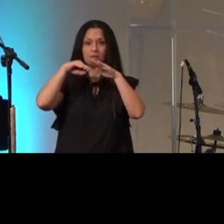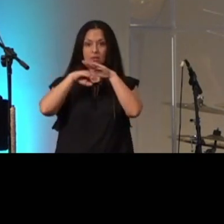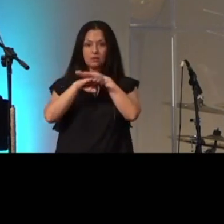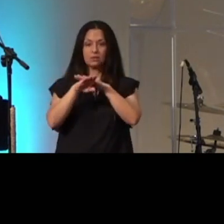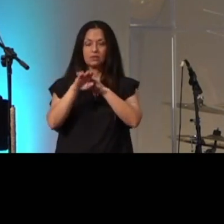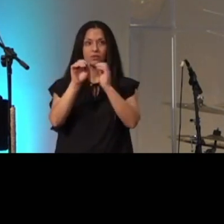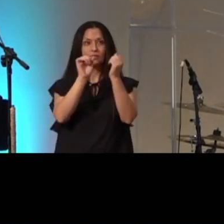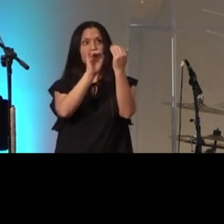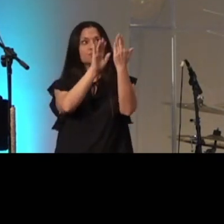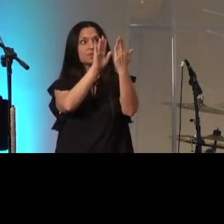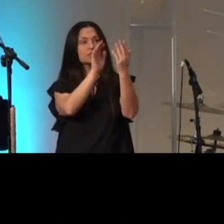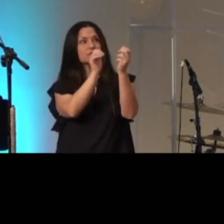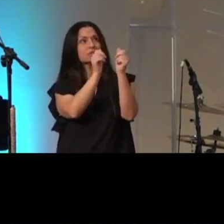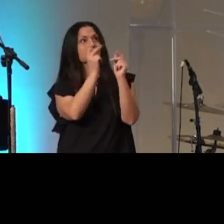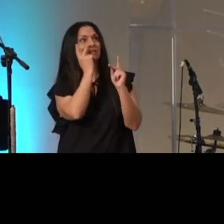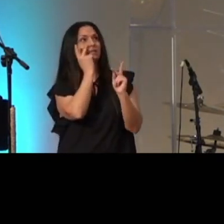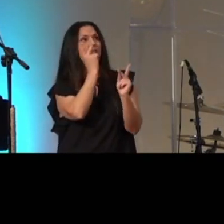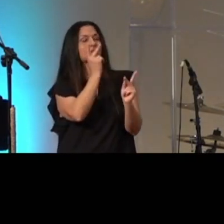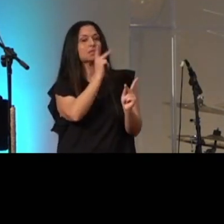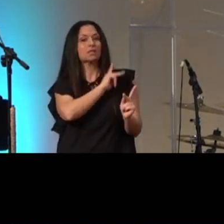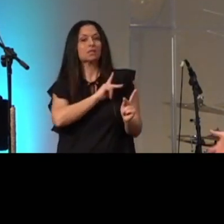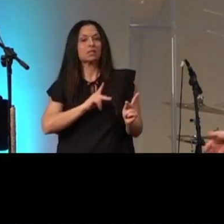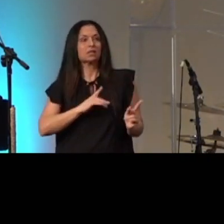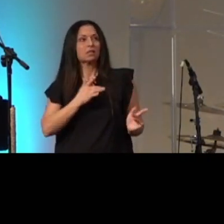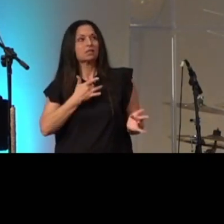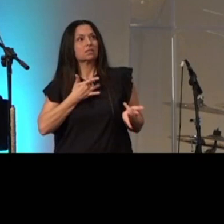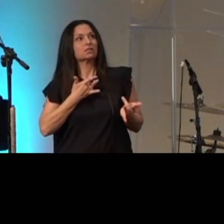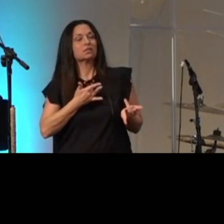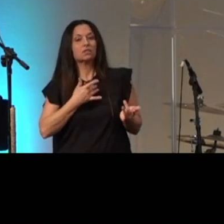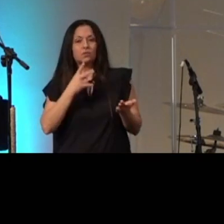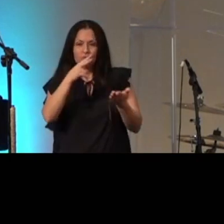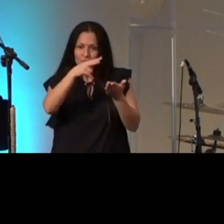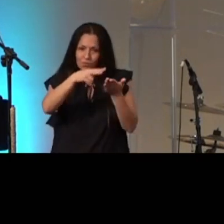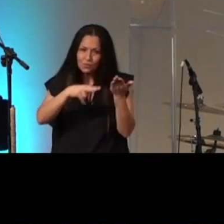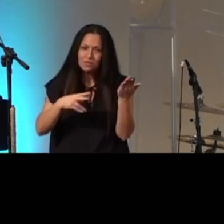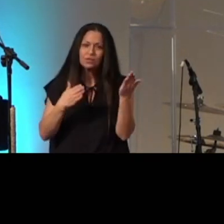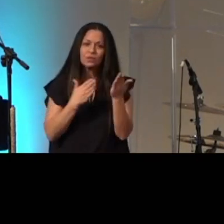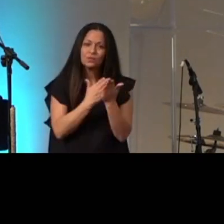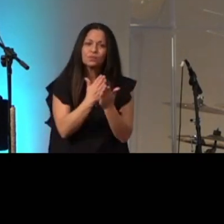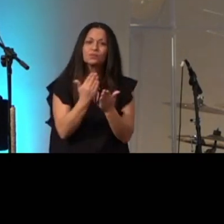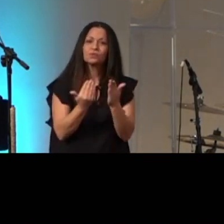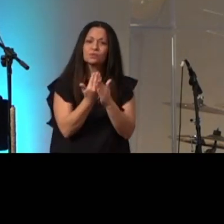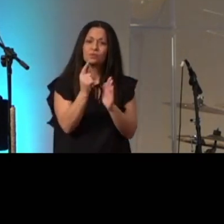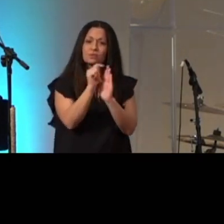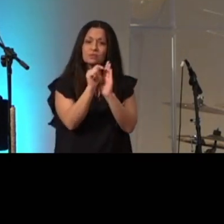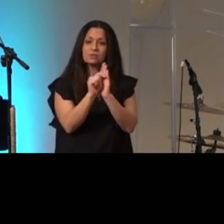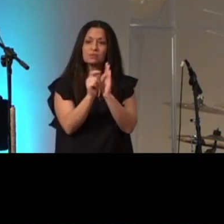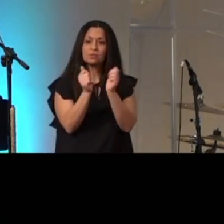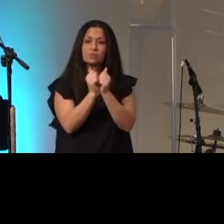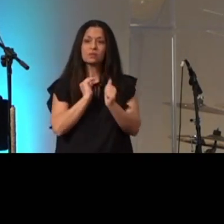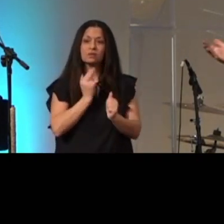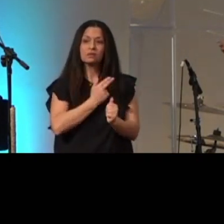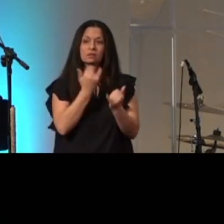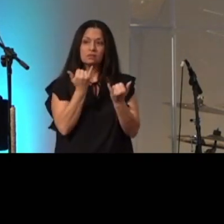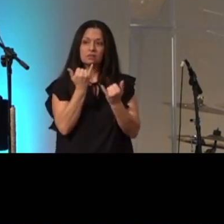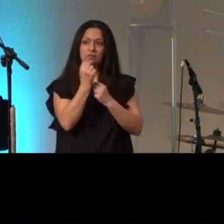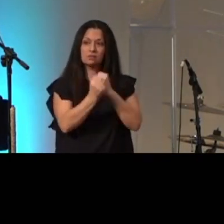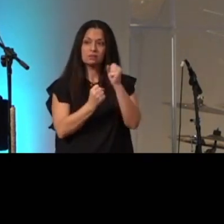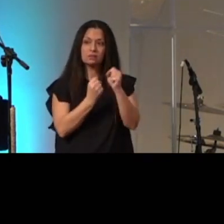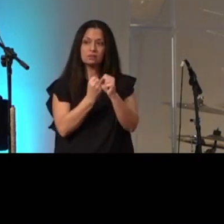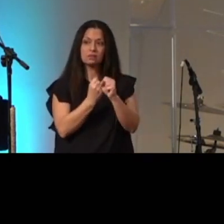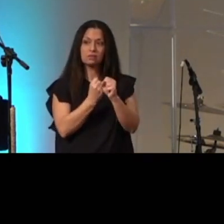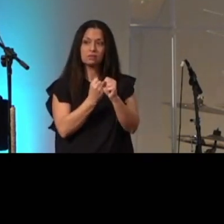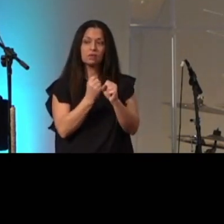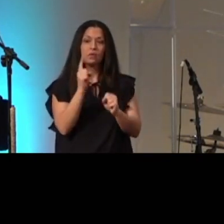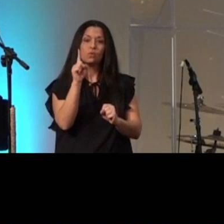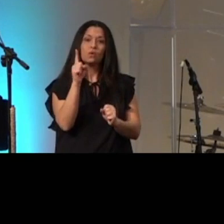presence of the king to read through the new testament with us this year one helpful thing that we're